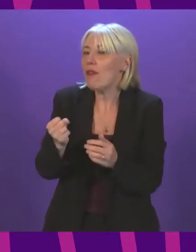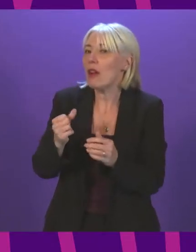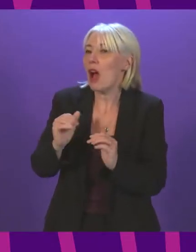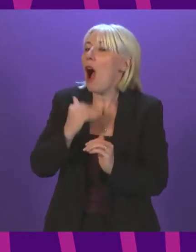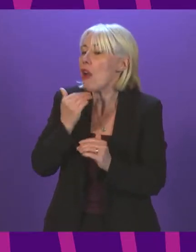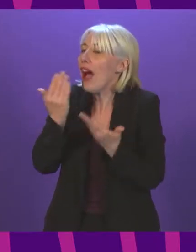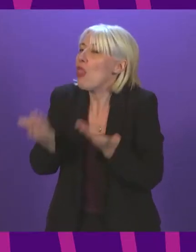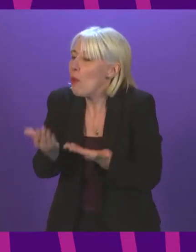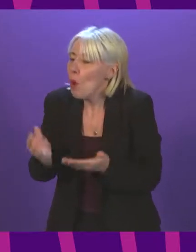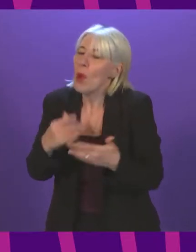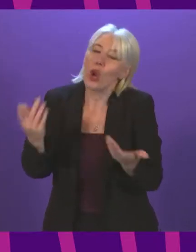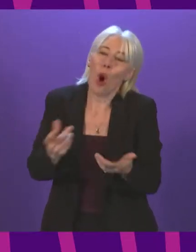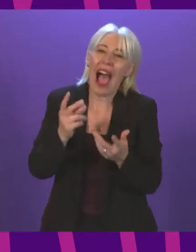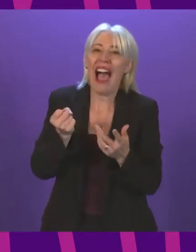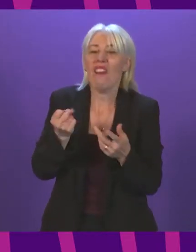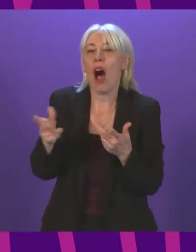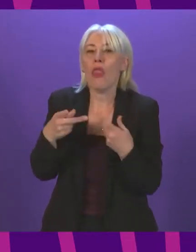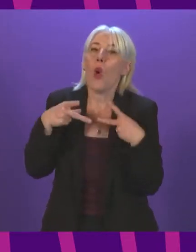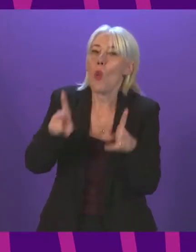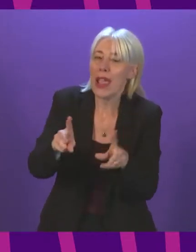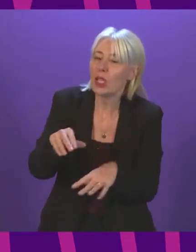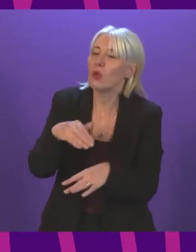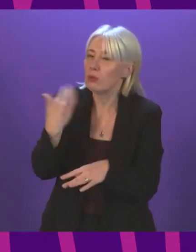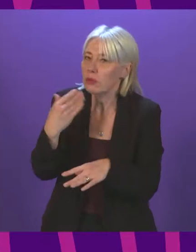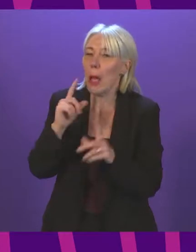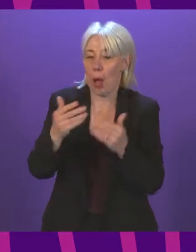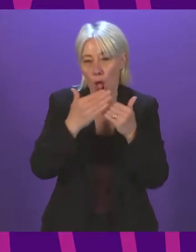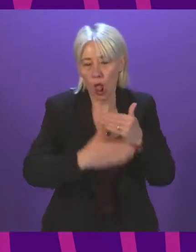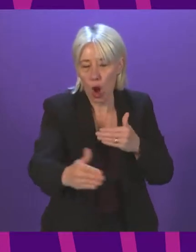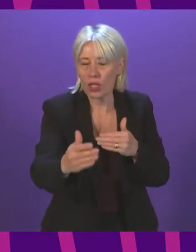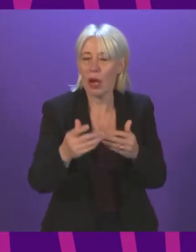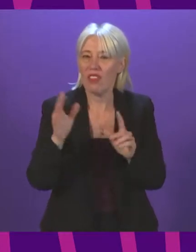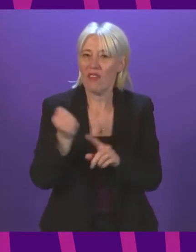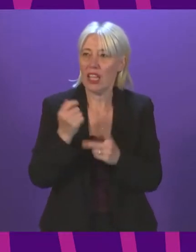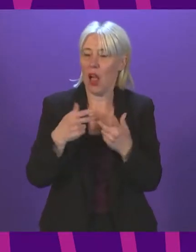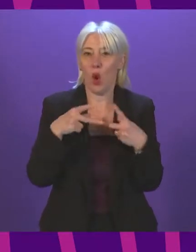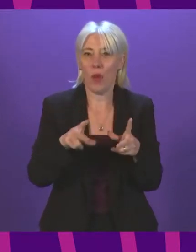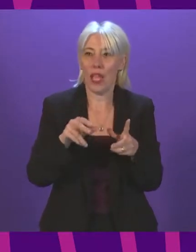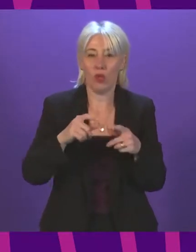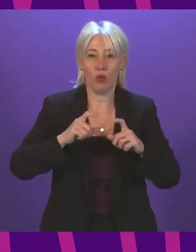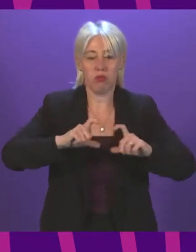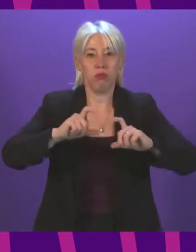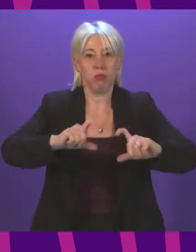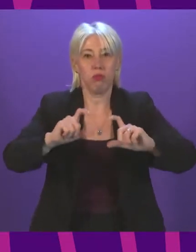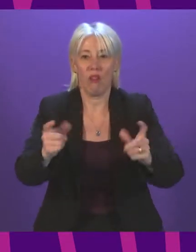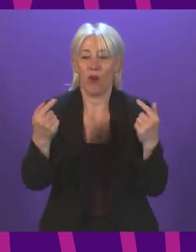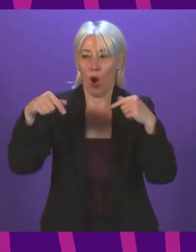alternative methods that they can use. In the longer term, we need to find more resilient supplies of gas for our industry. But I would